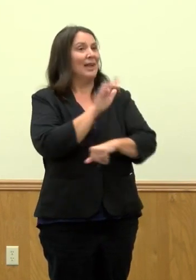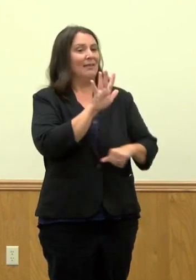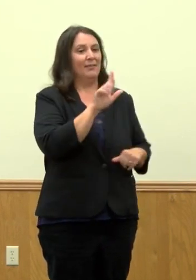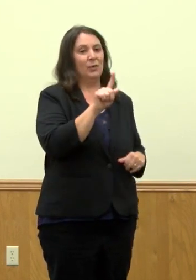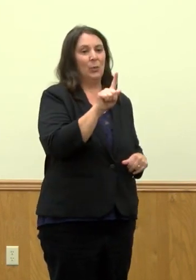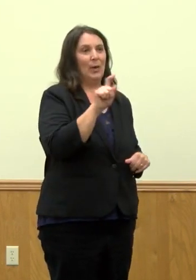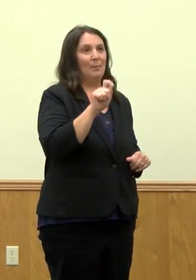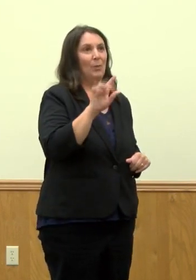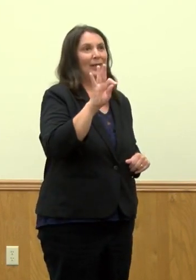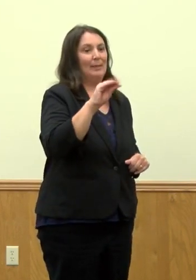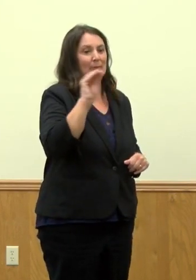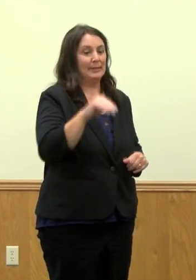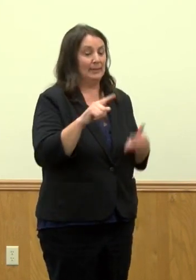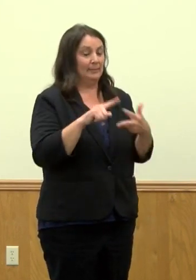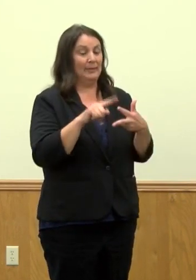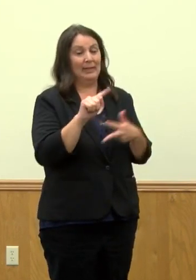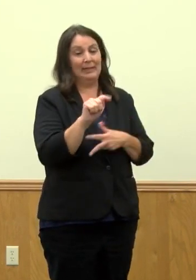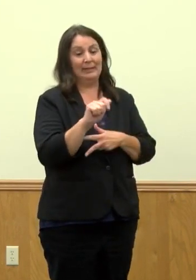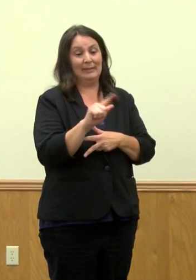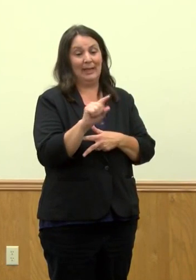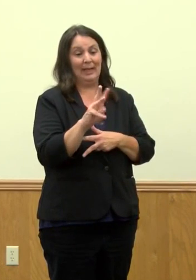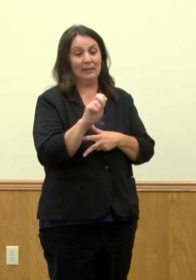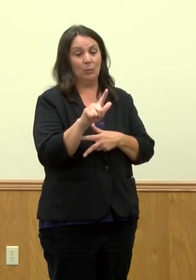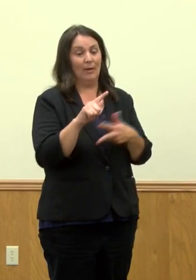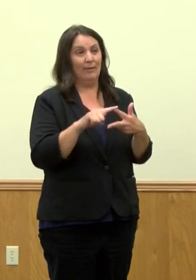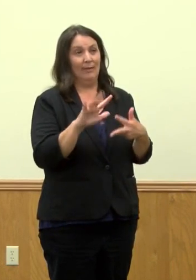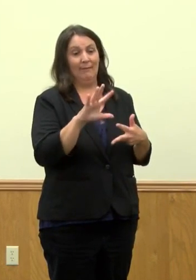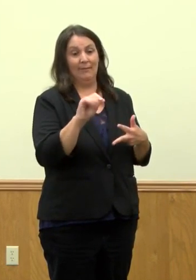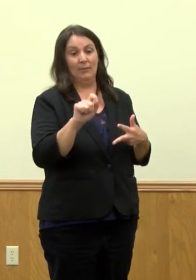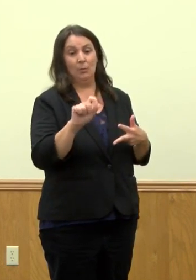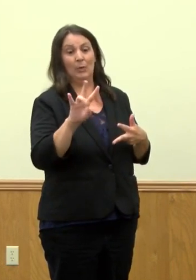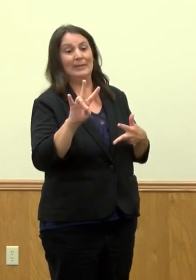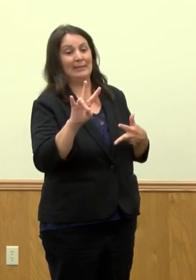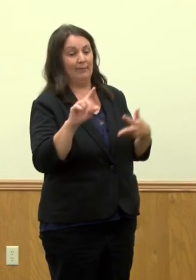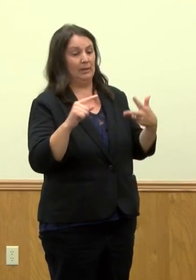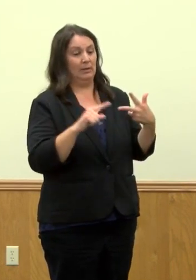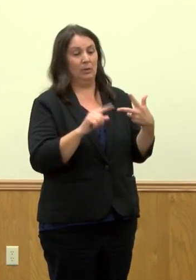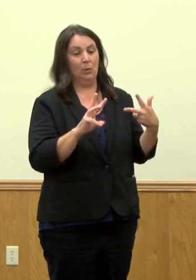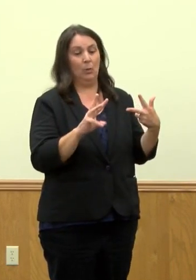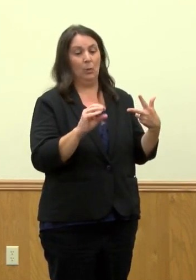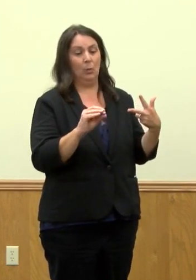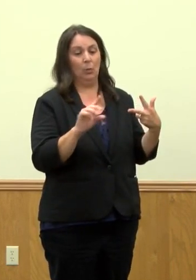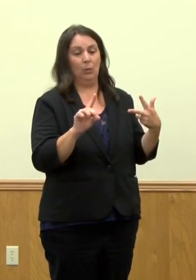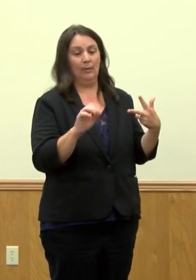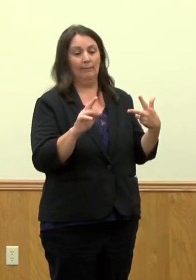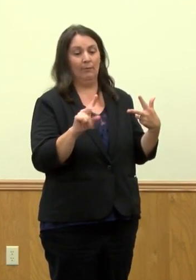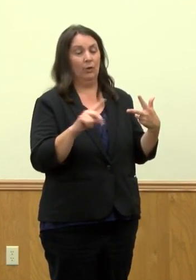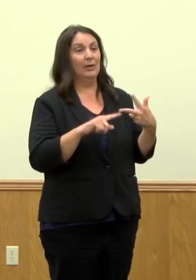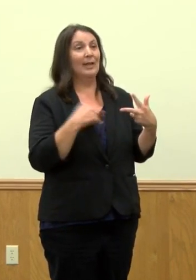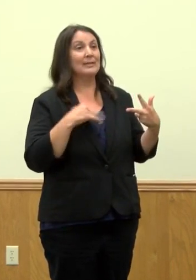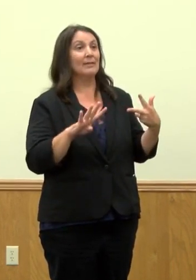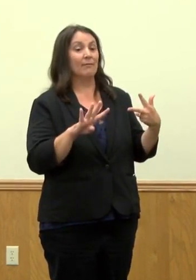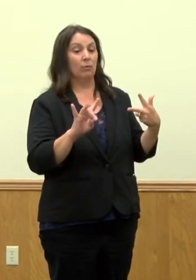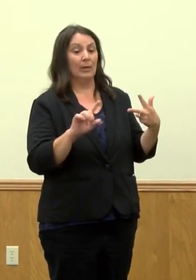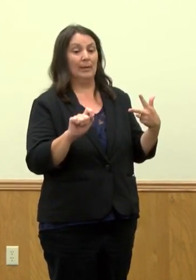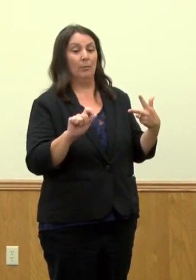Tazewell is at 50.7%, and Woodford is at 48